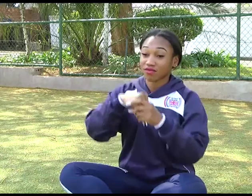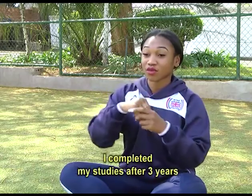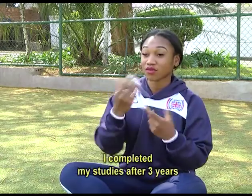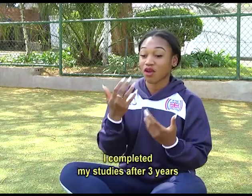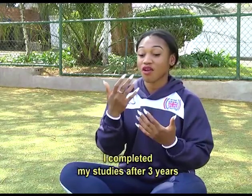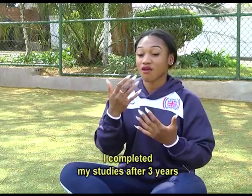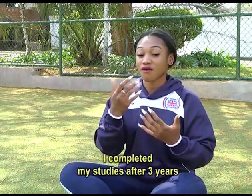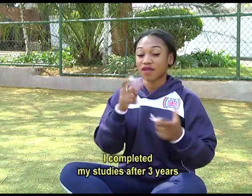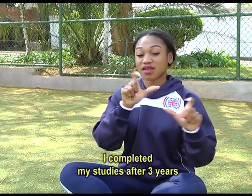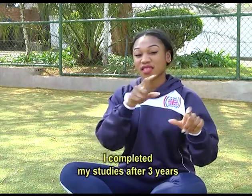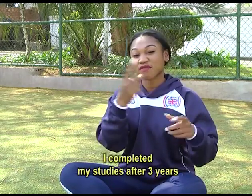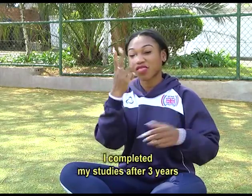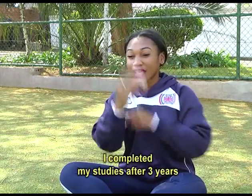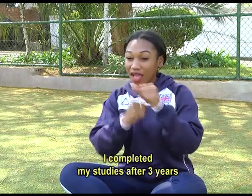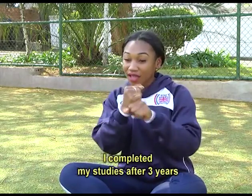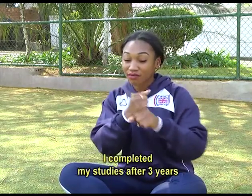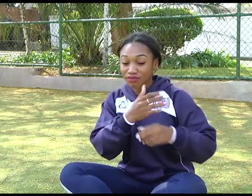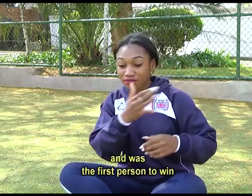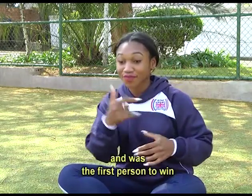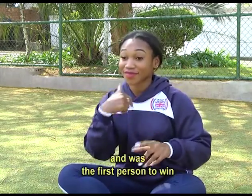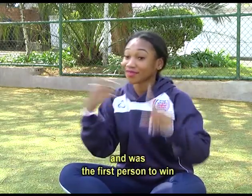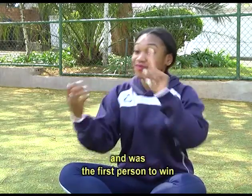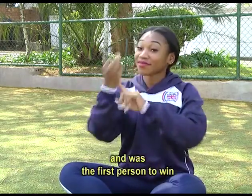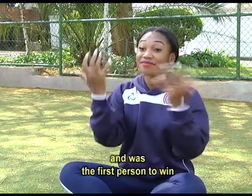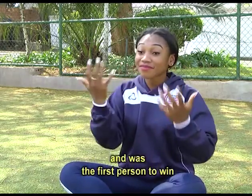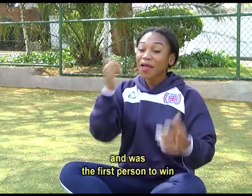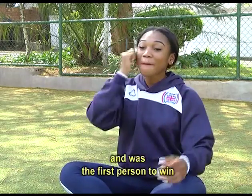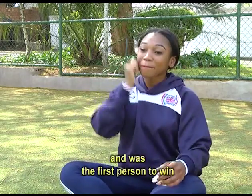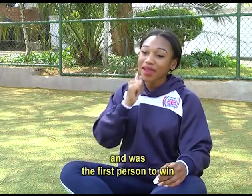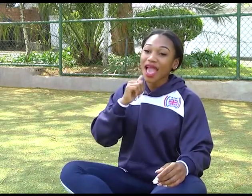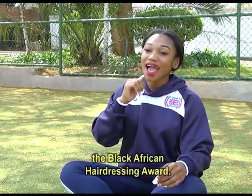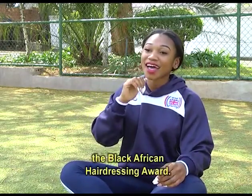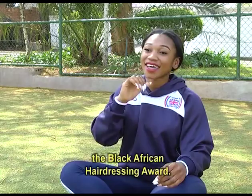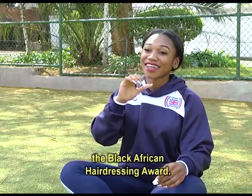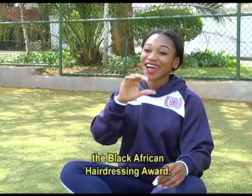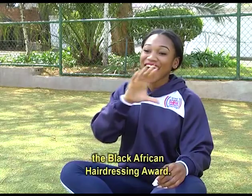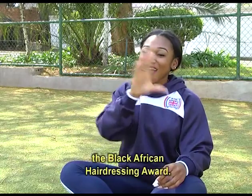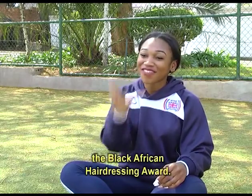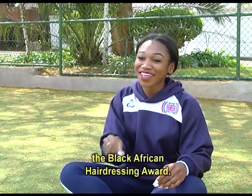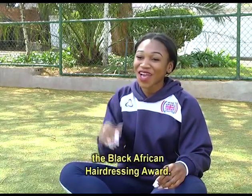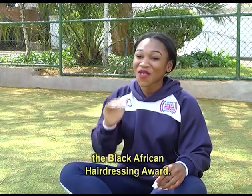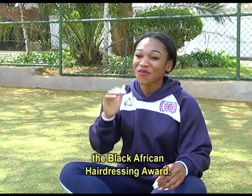I completed my studies after three years and was the first person to win the Black African Hairdressing Award.